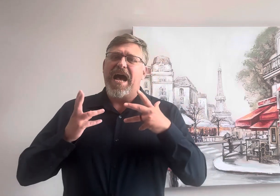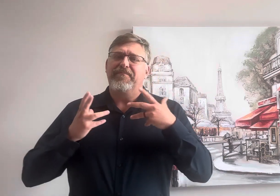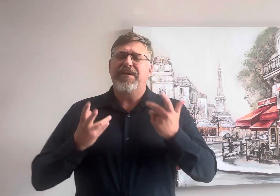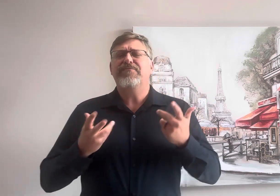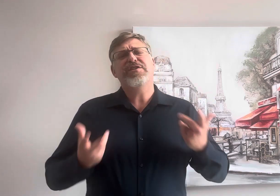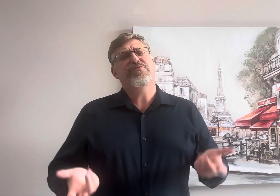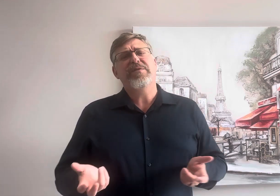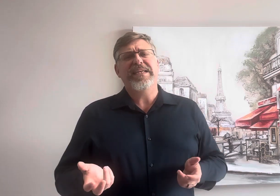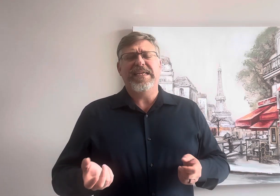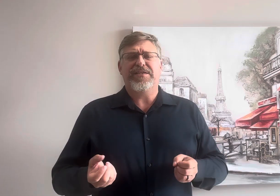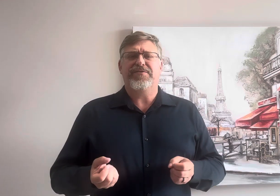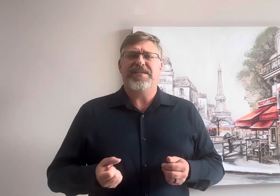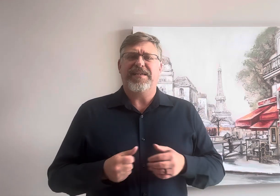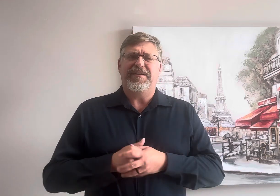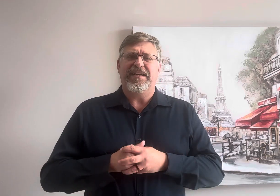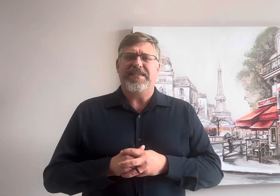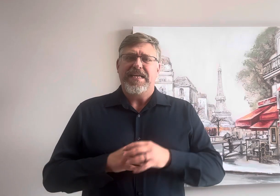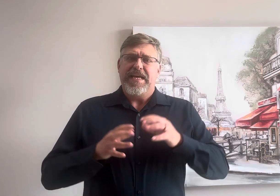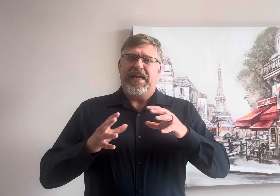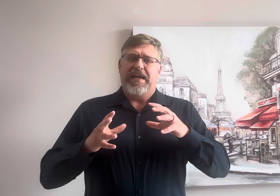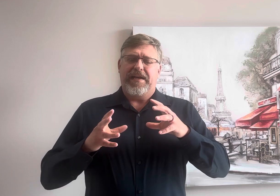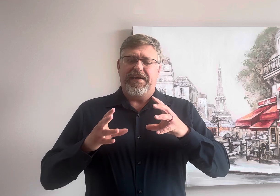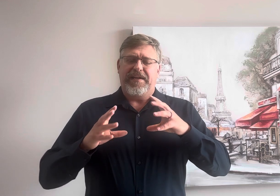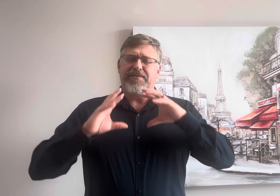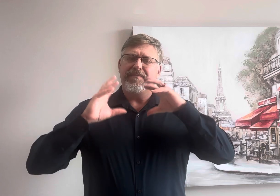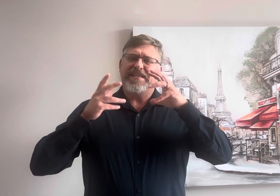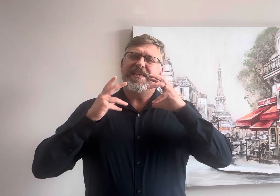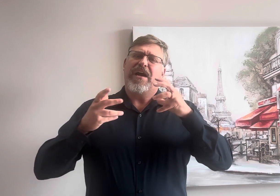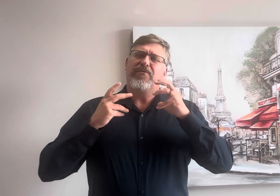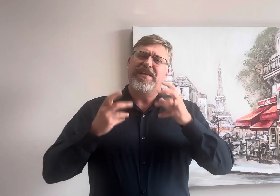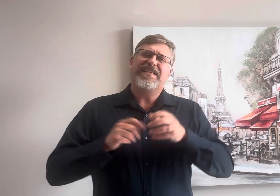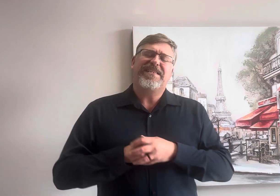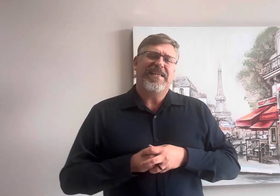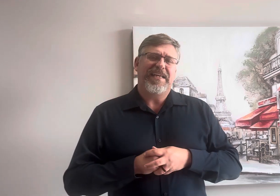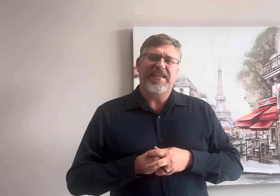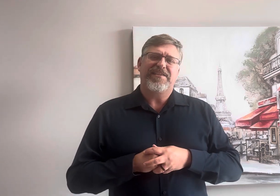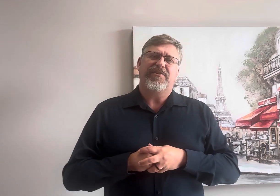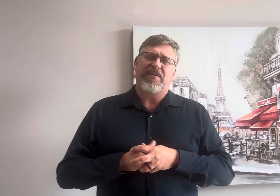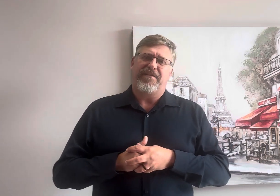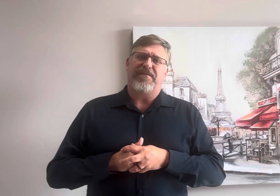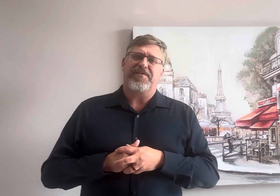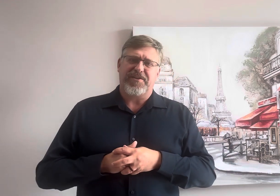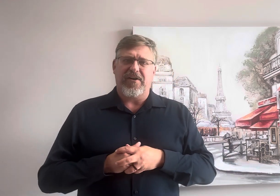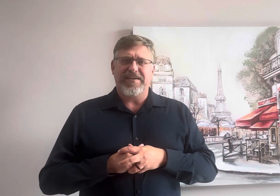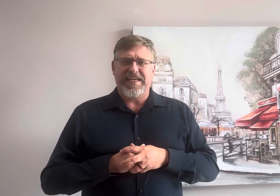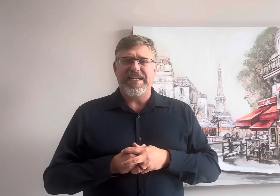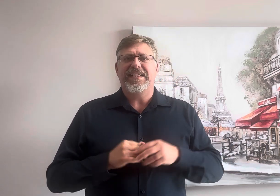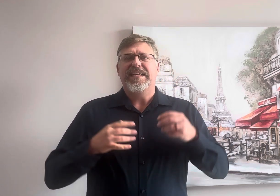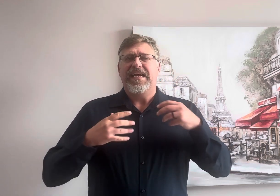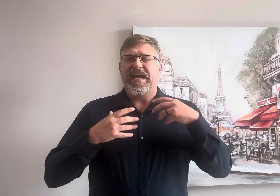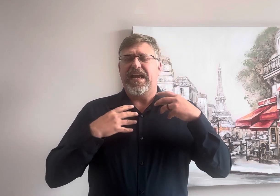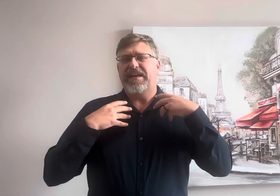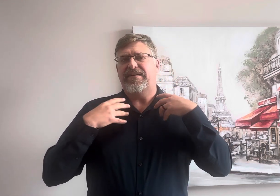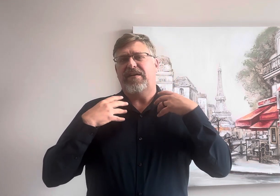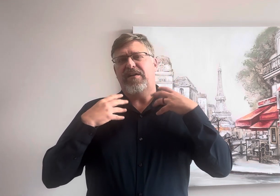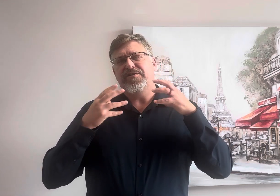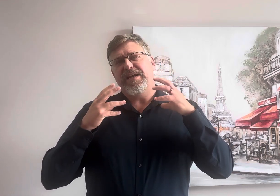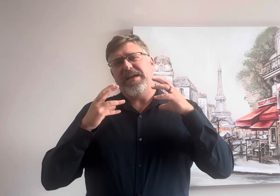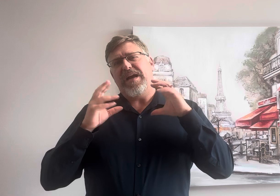but it was just really interesting because it's amazing how easy it is to create false content and understanding how